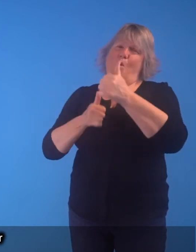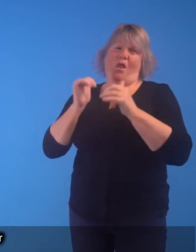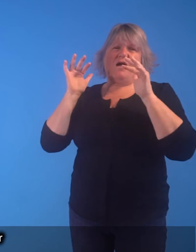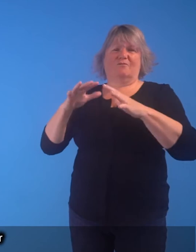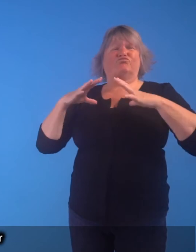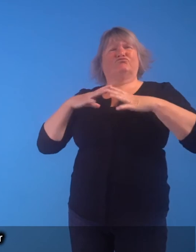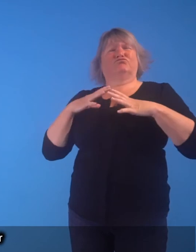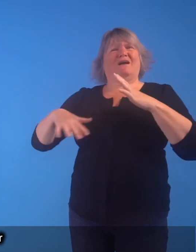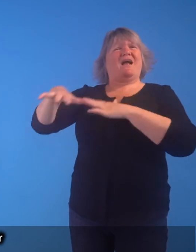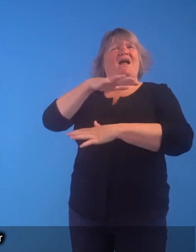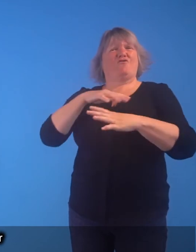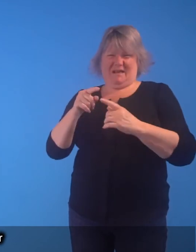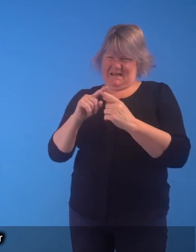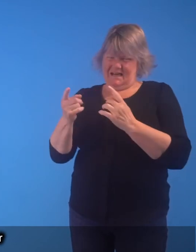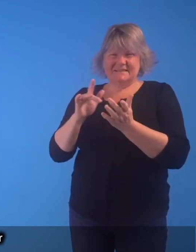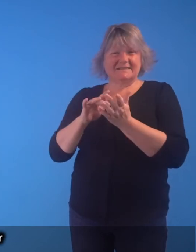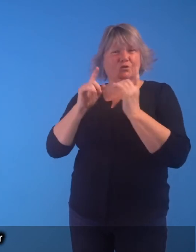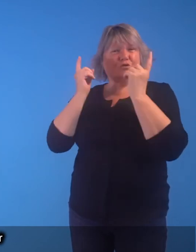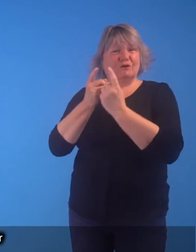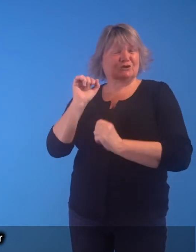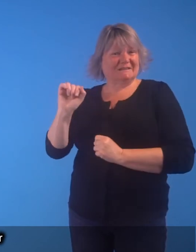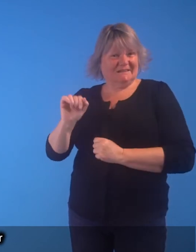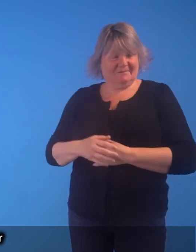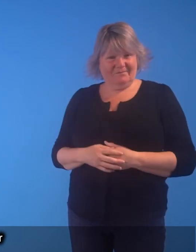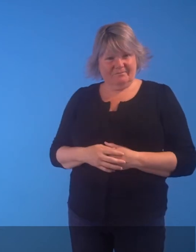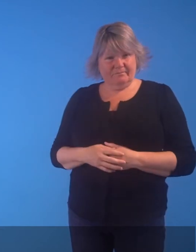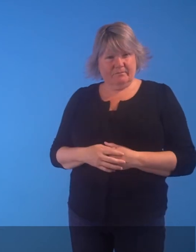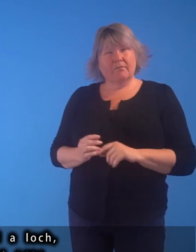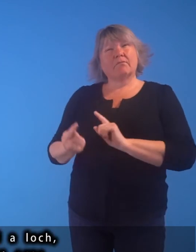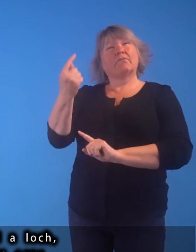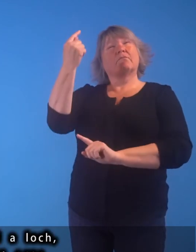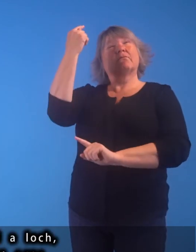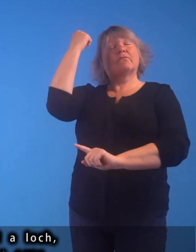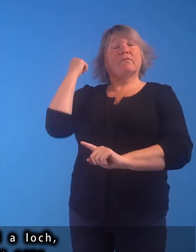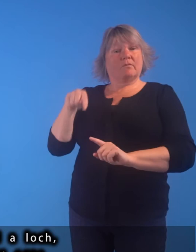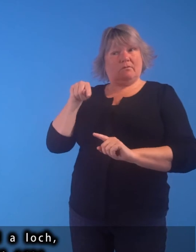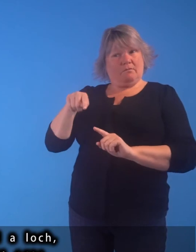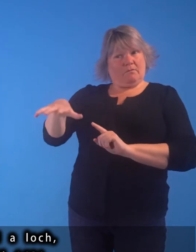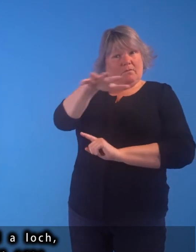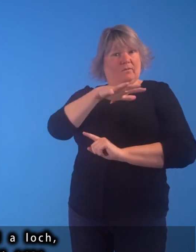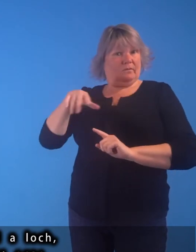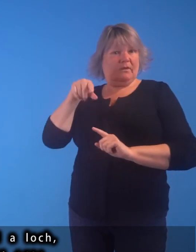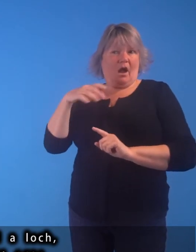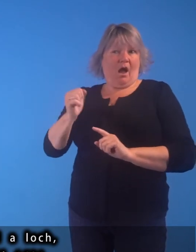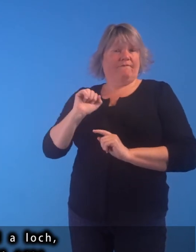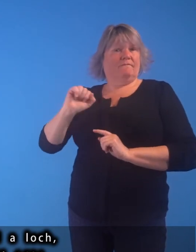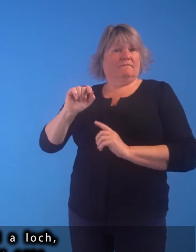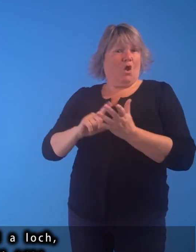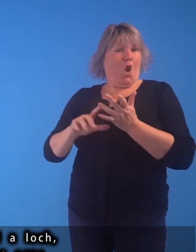recreational area near to the city's university. In times past, the meadows contained